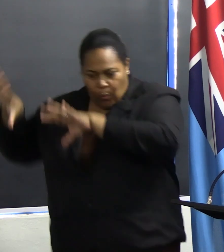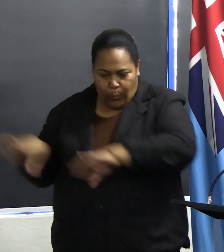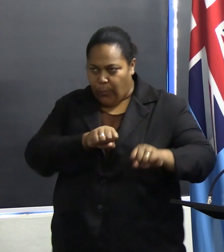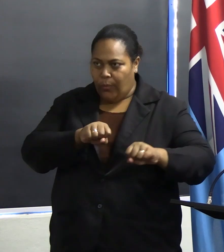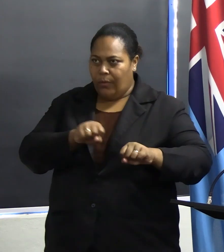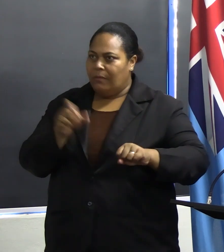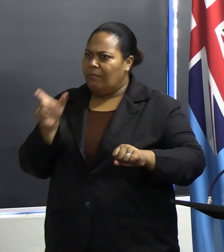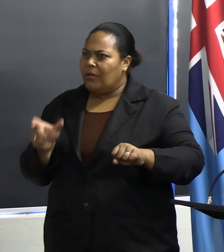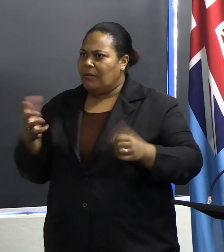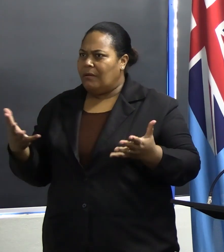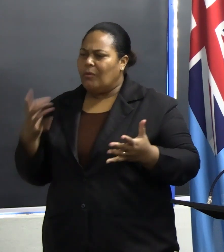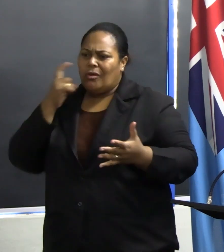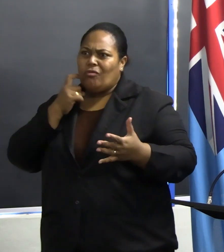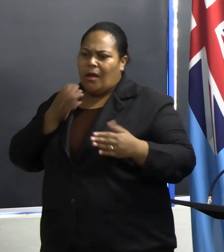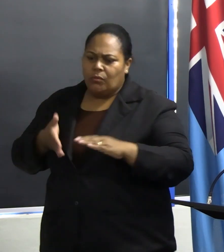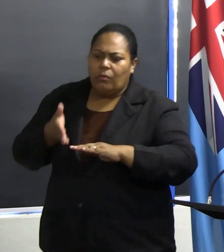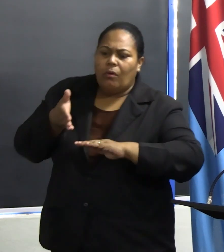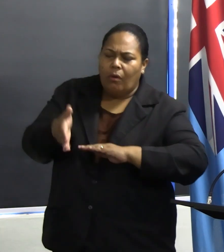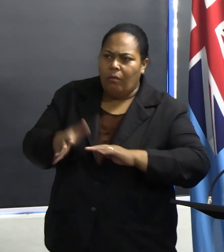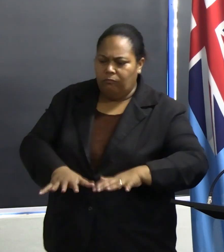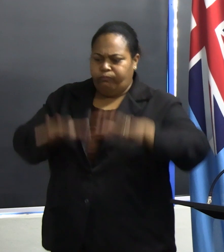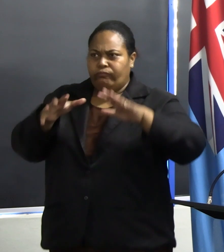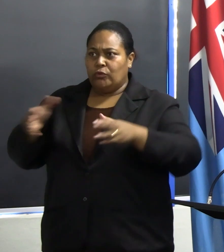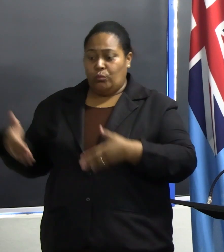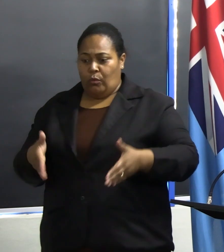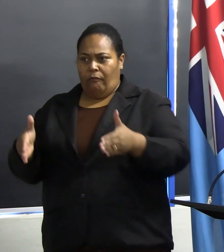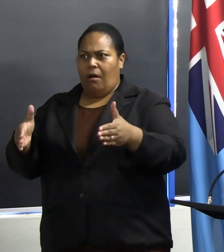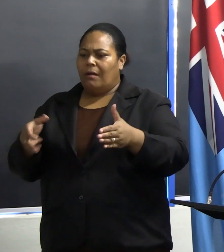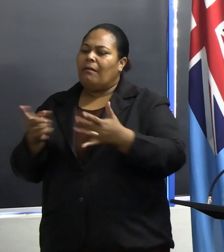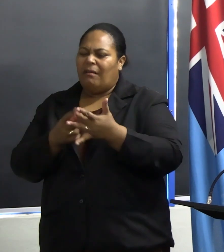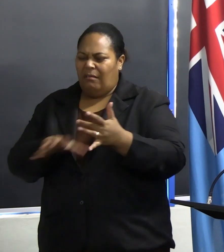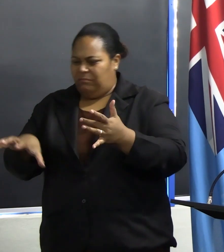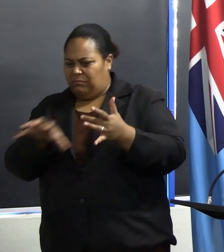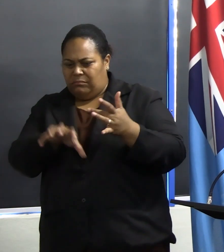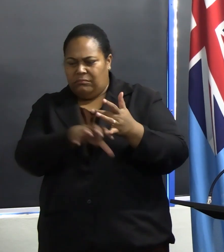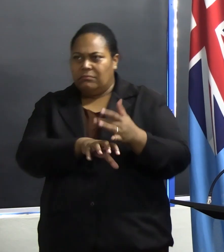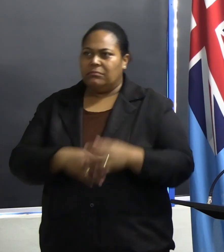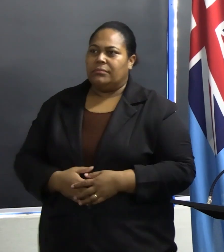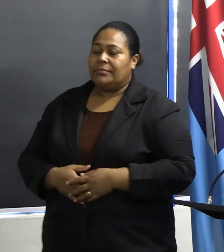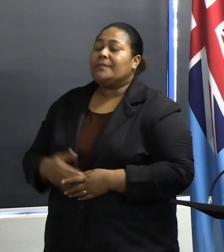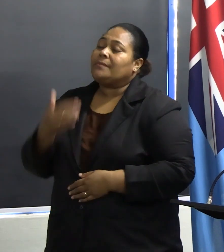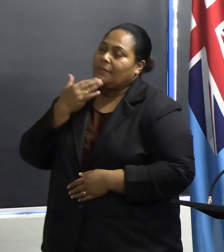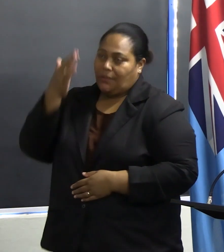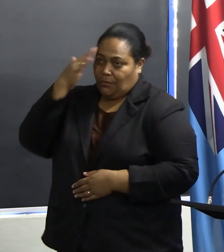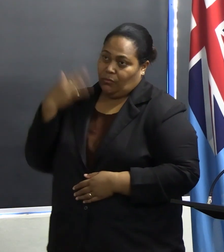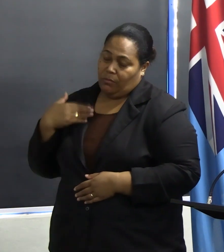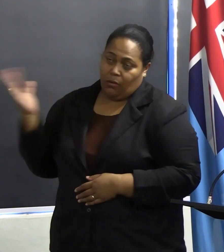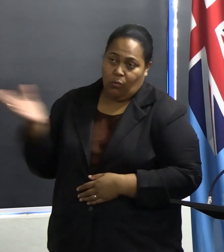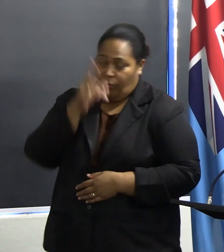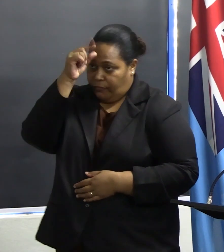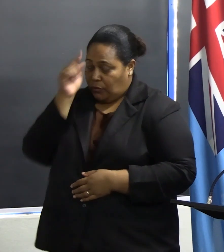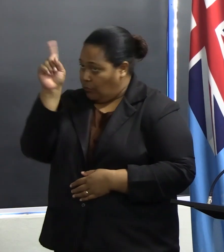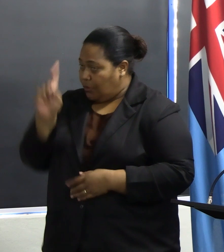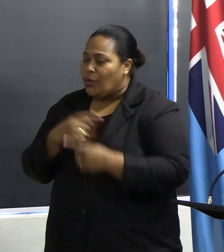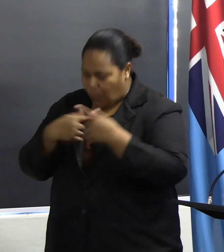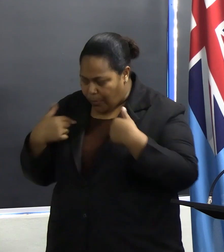to cross flooded rivers, creeks, and other areas. Let me remind every Fijian today, we have